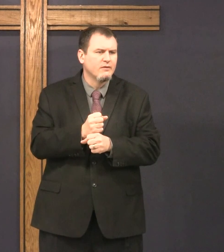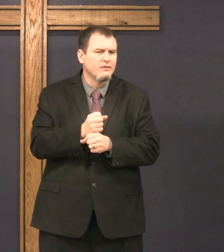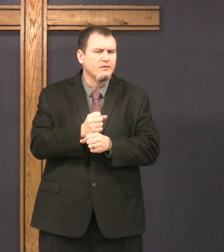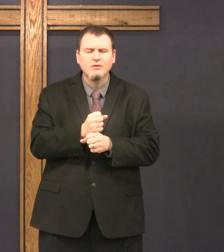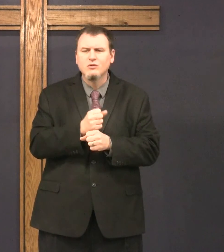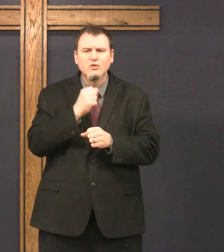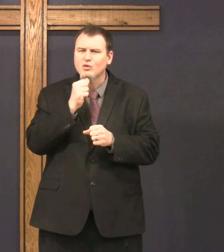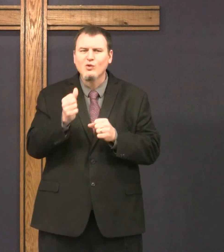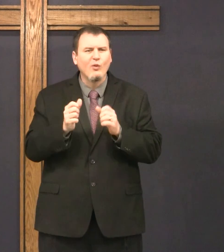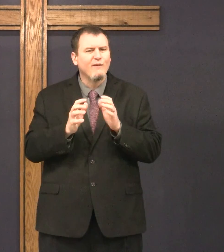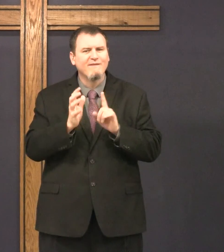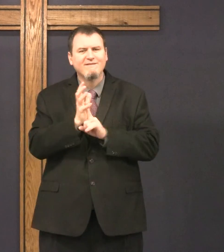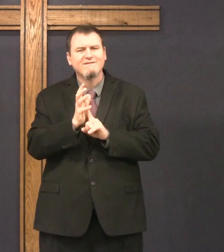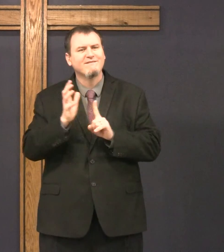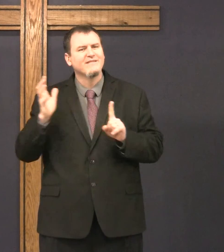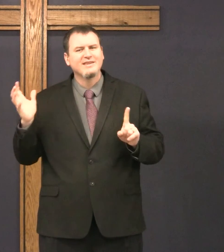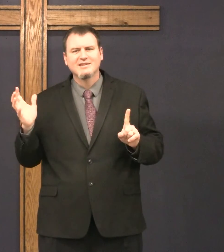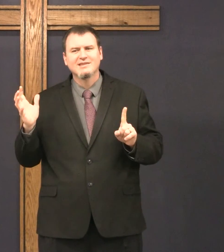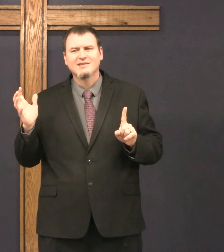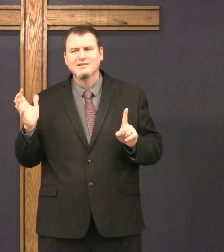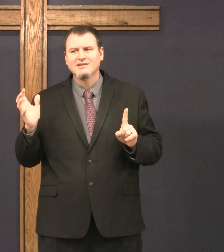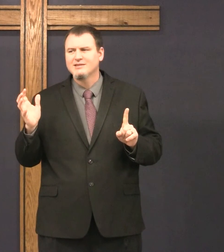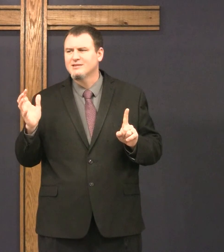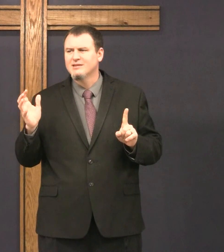Have faith. Don't abandon